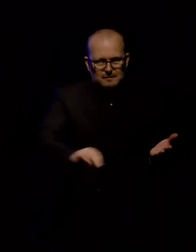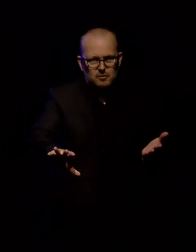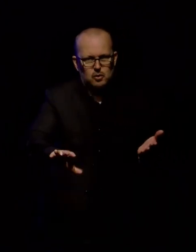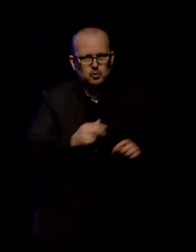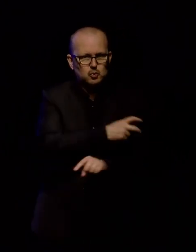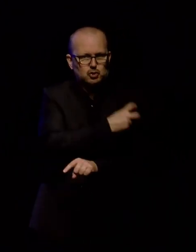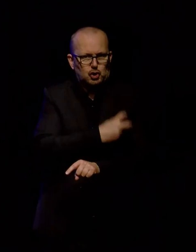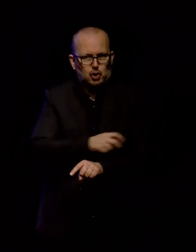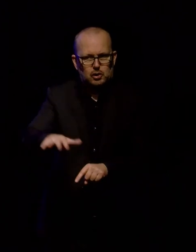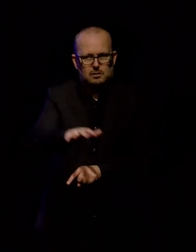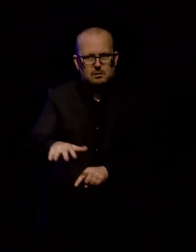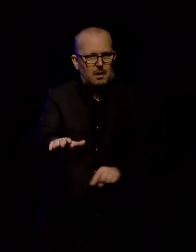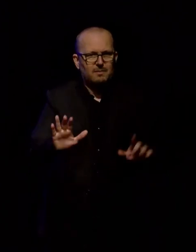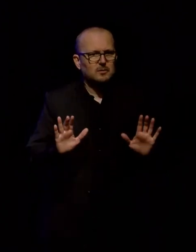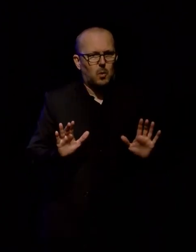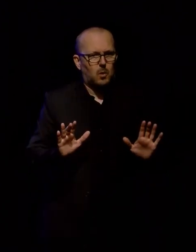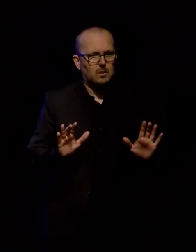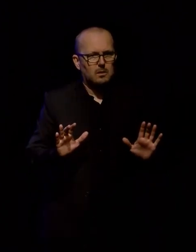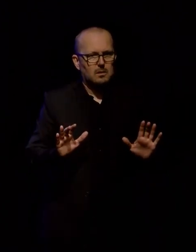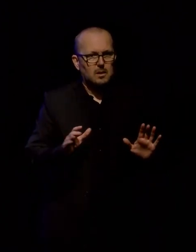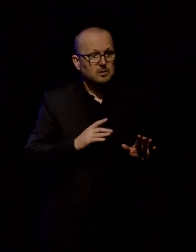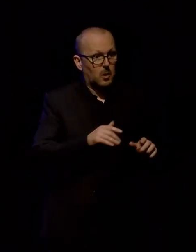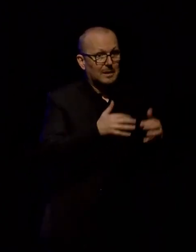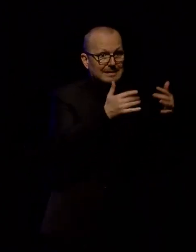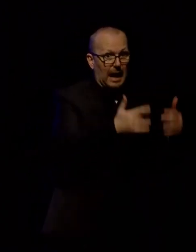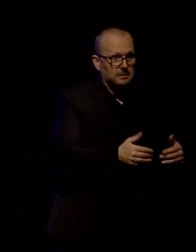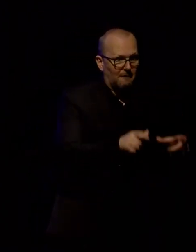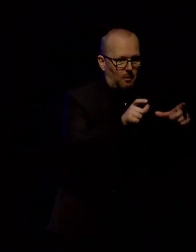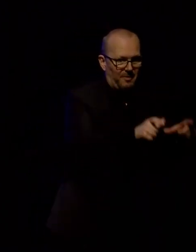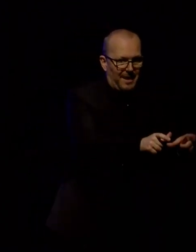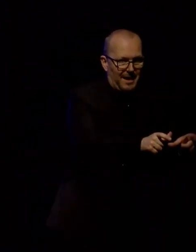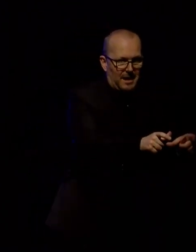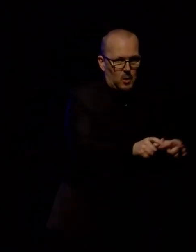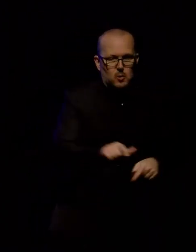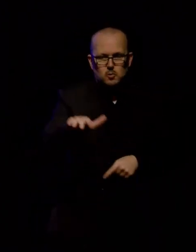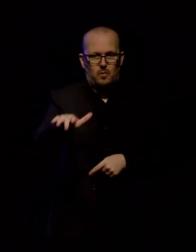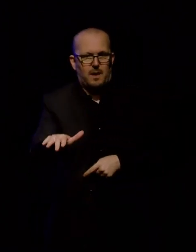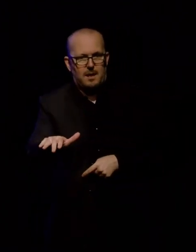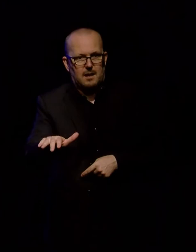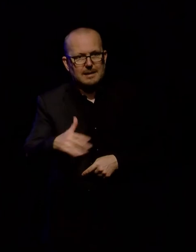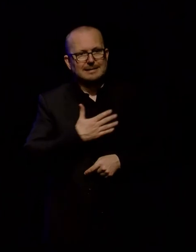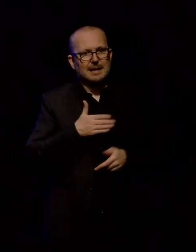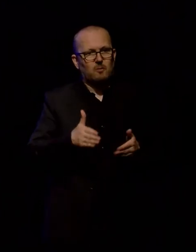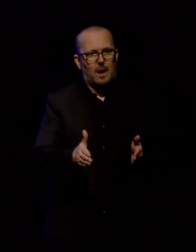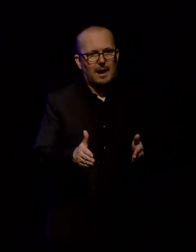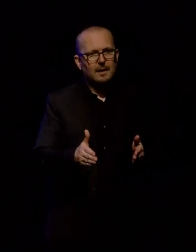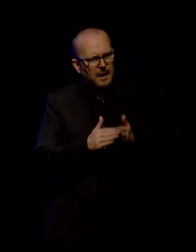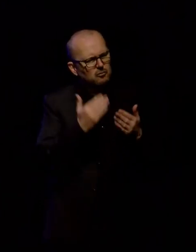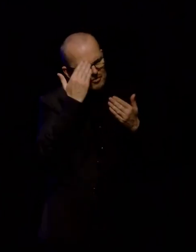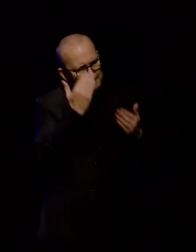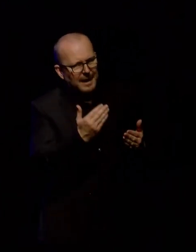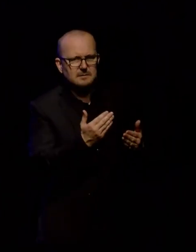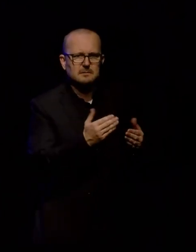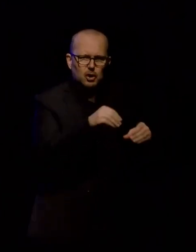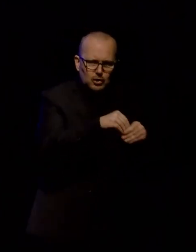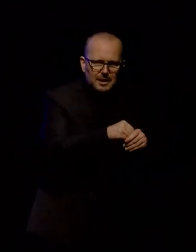we really want to do is get data from here to here in a really safe way that respects the content and respects the collections,